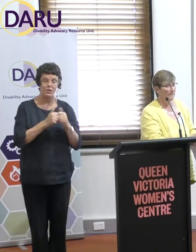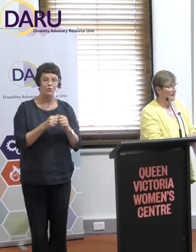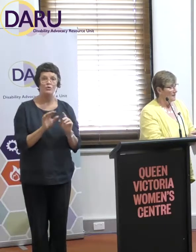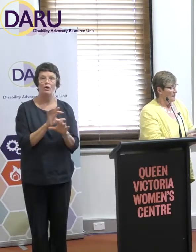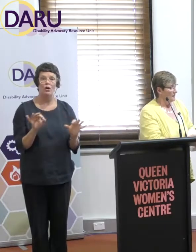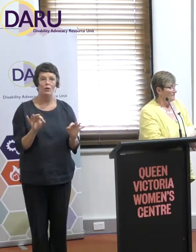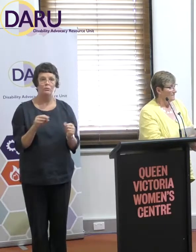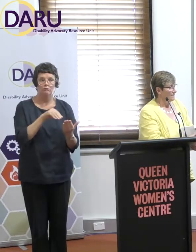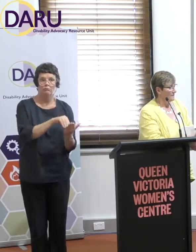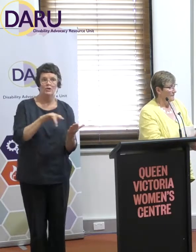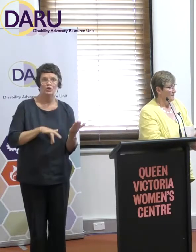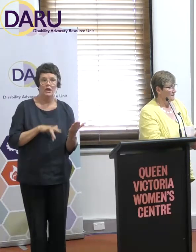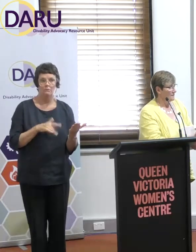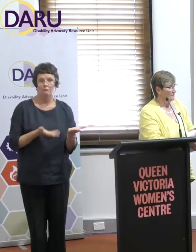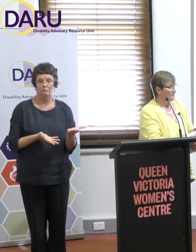that time.